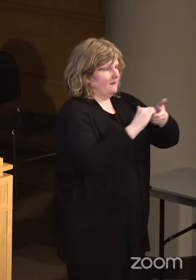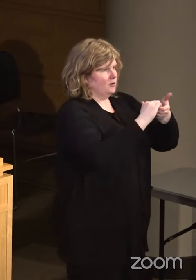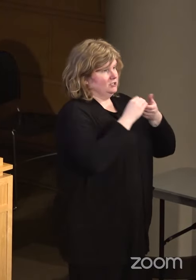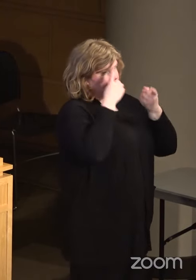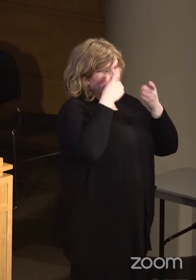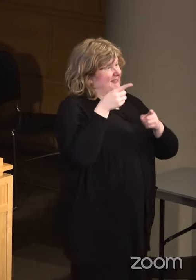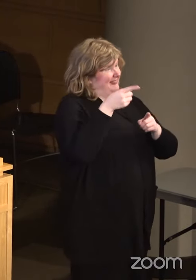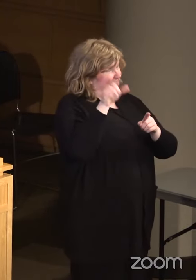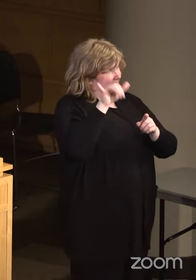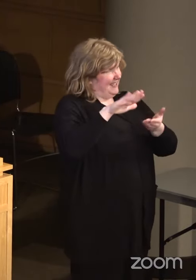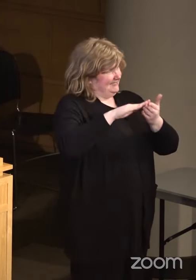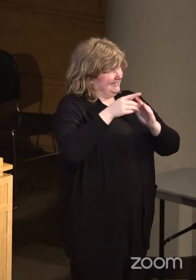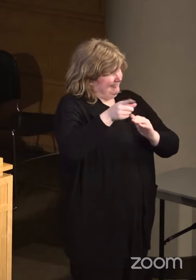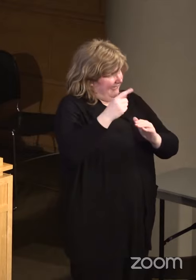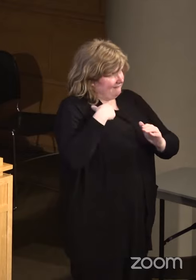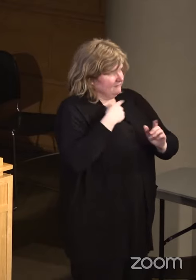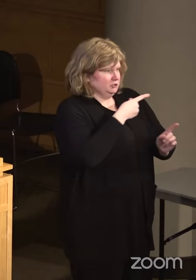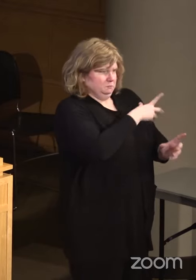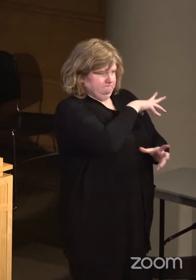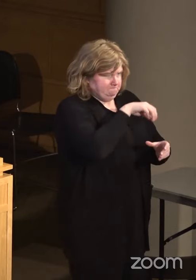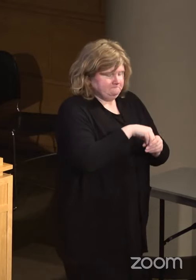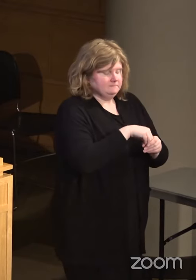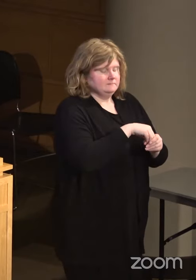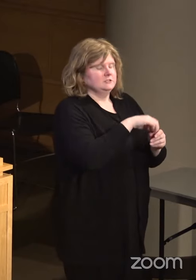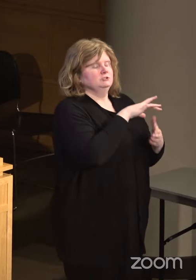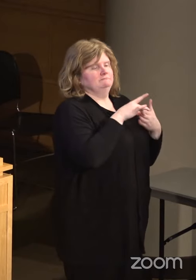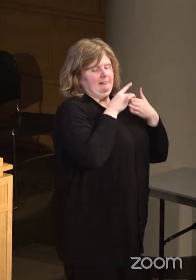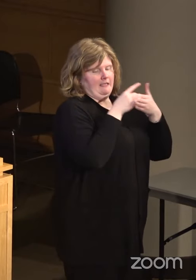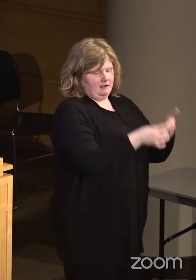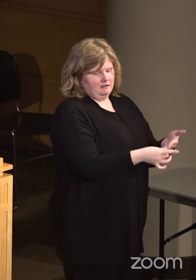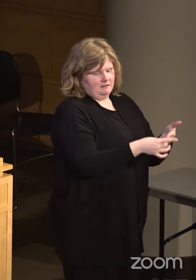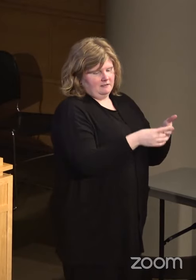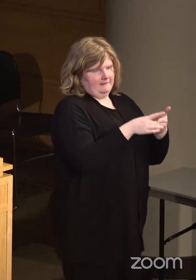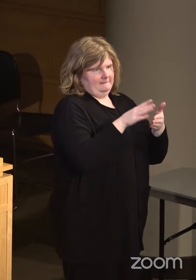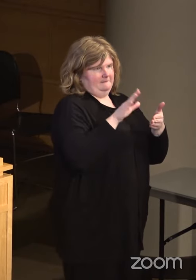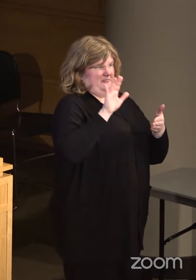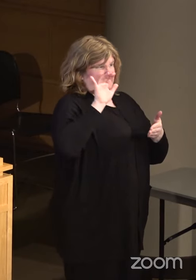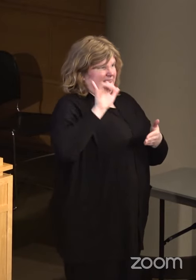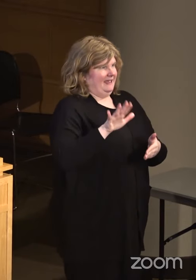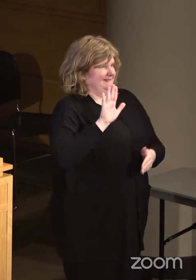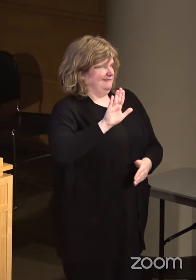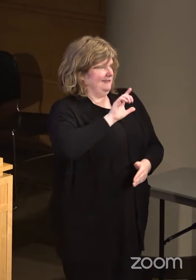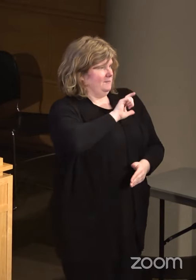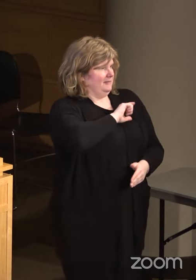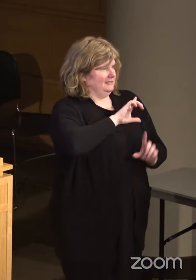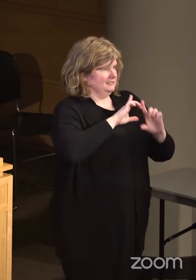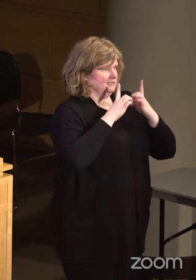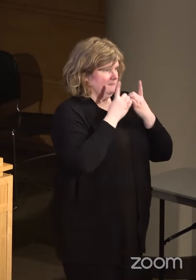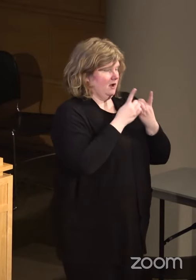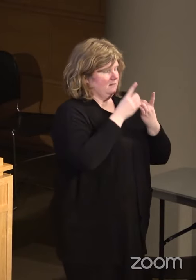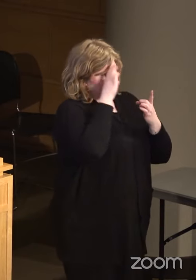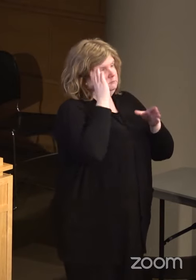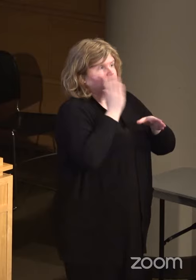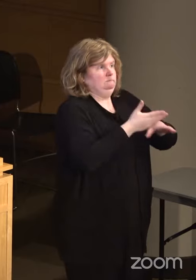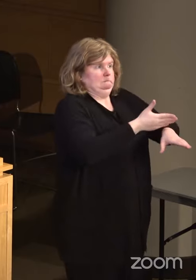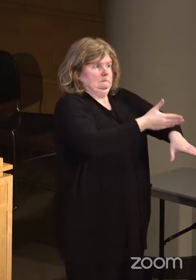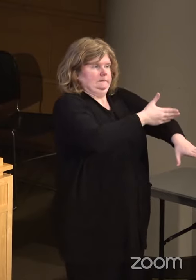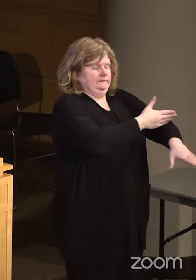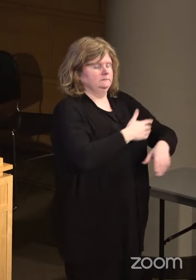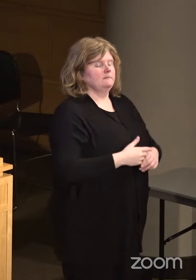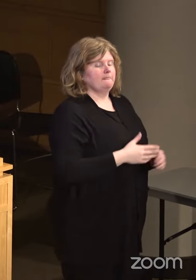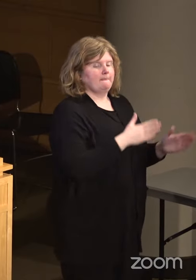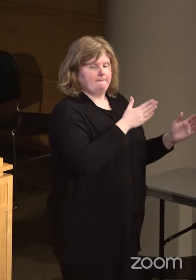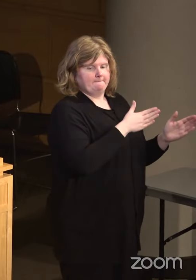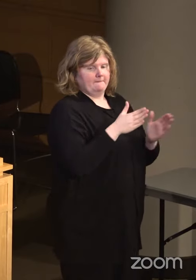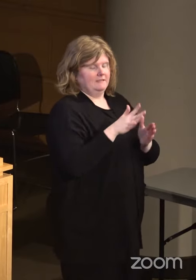they have in that city, and leading that police department to substantial improvements. We have